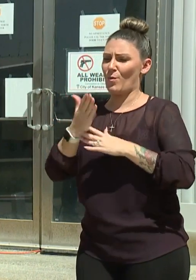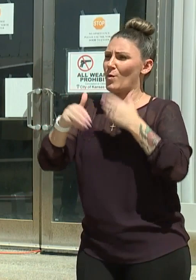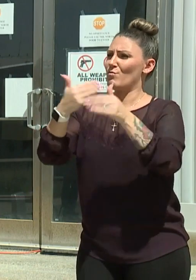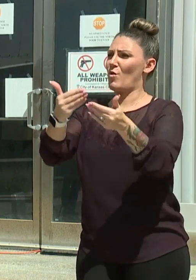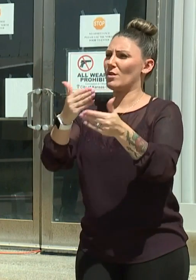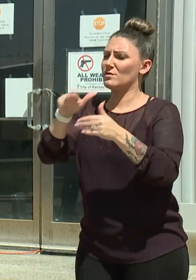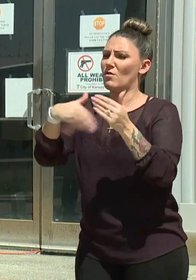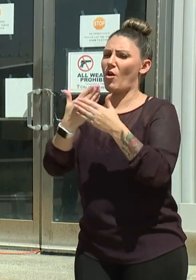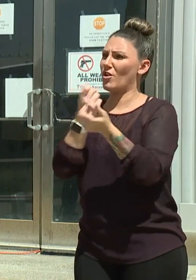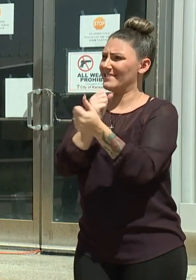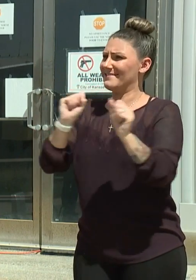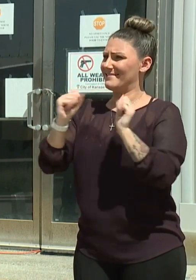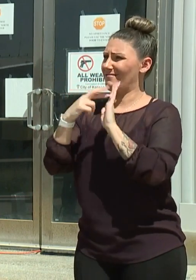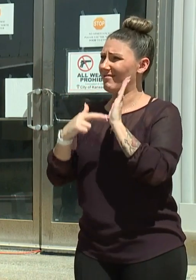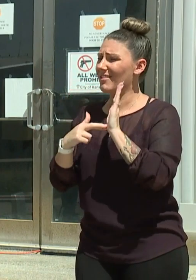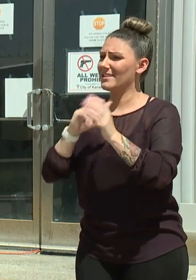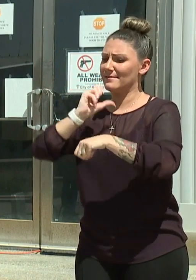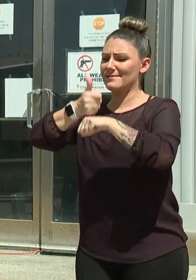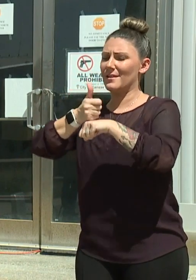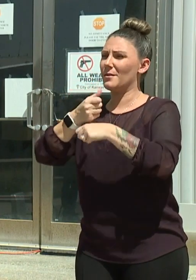every safeguard possible to make sure folks are safe.